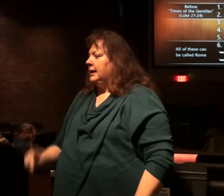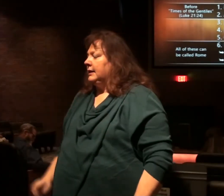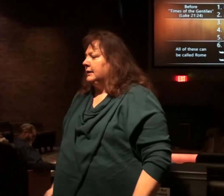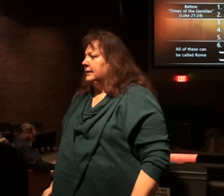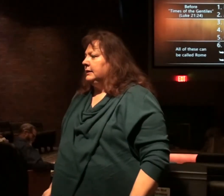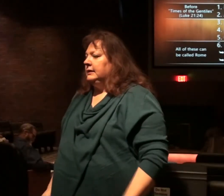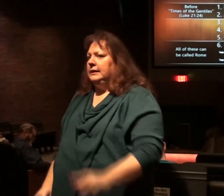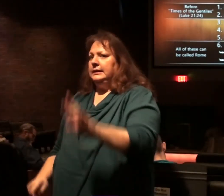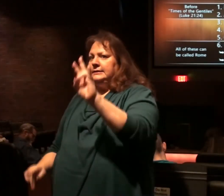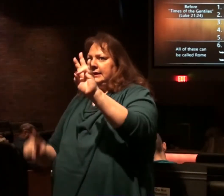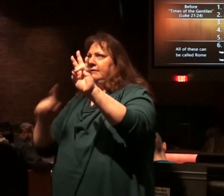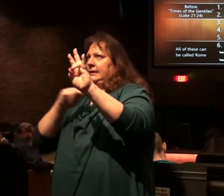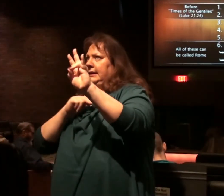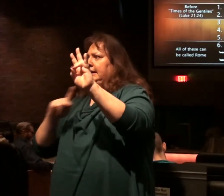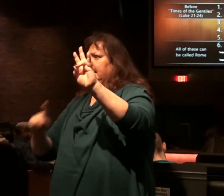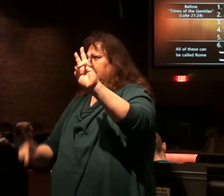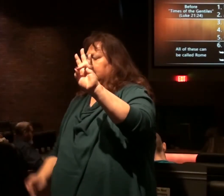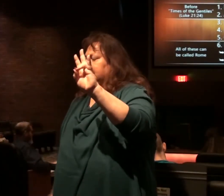There are seven kings.